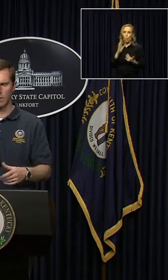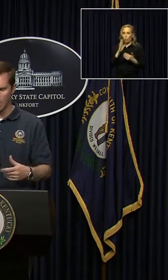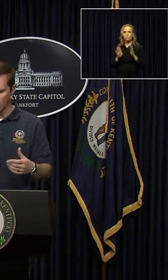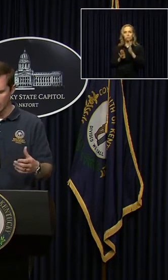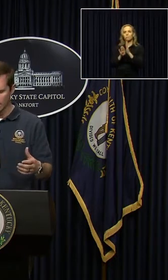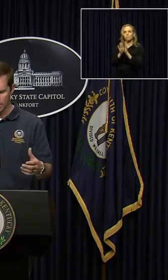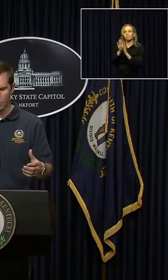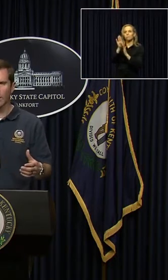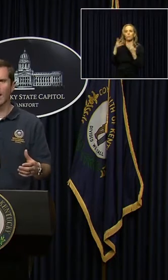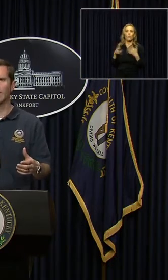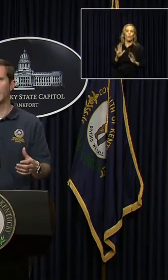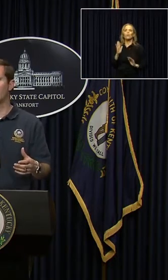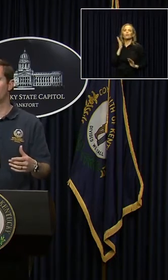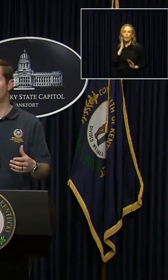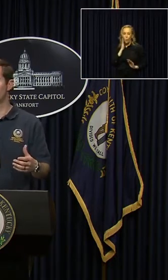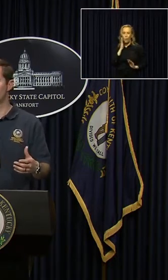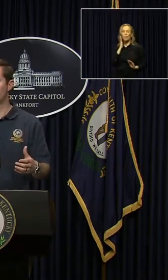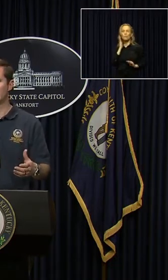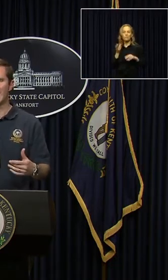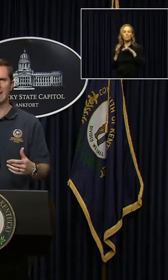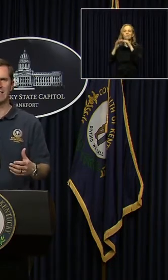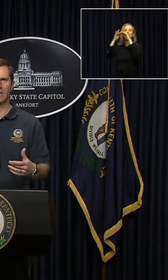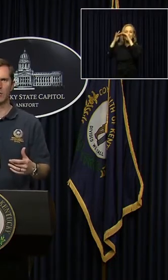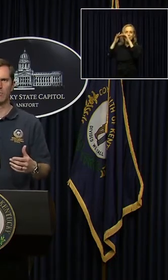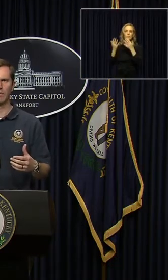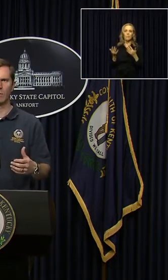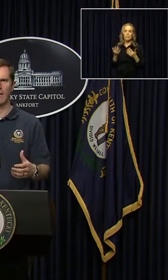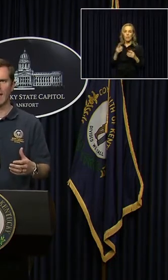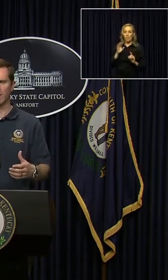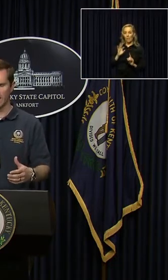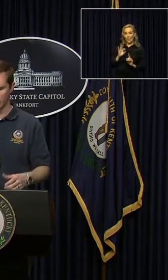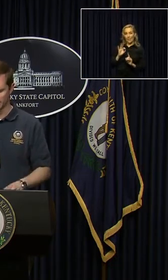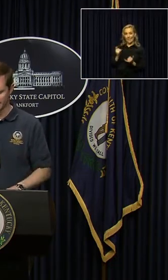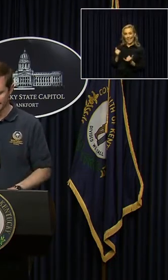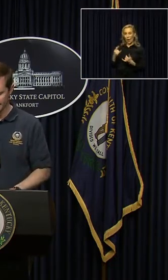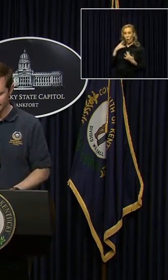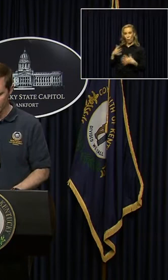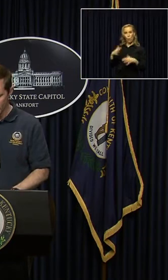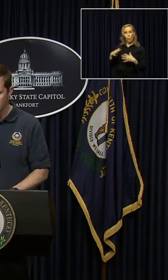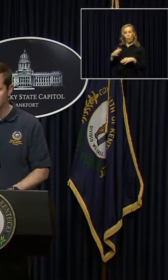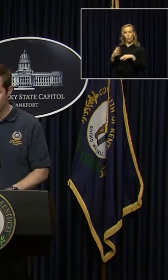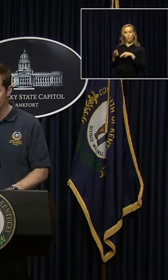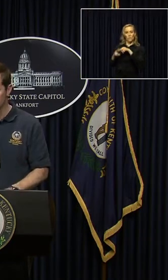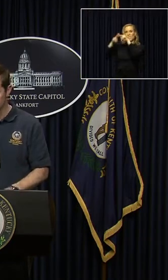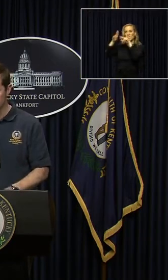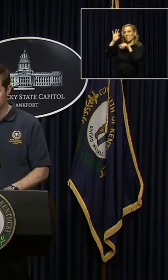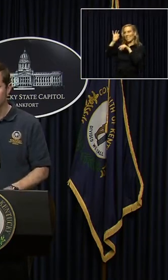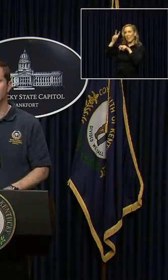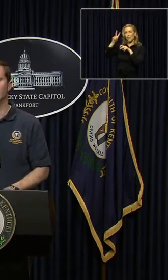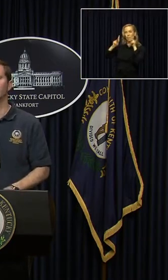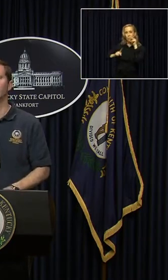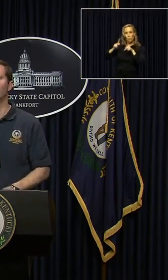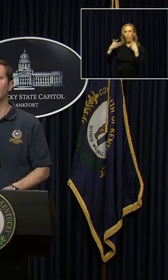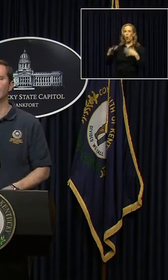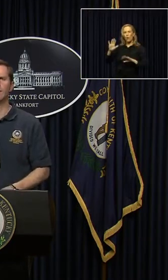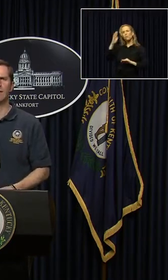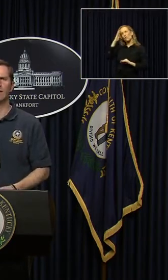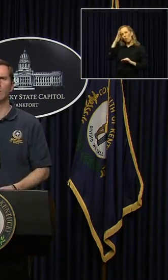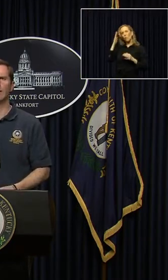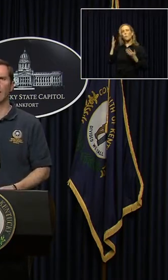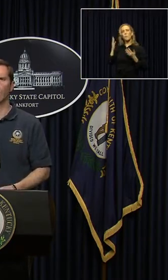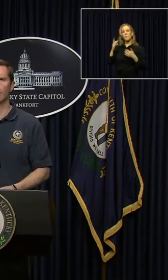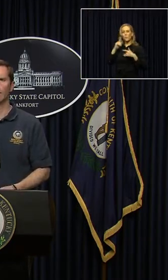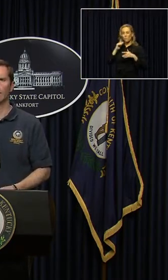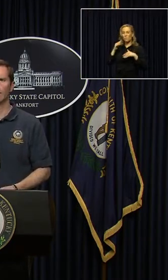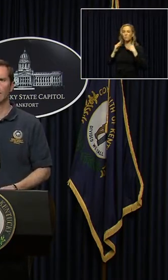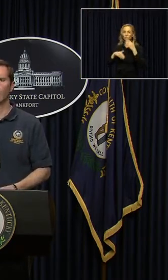cases and we know we're gonna have a day where there's more than the 92 that we have here. We also know that there's going to be more deaths